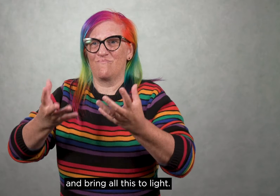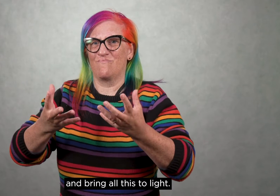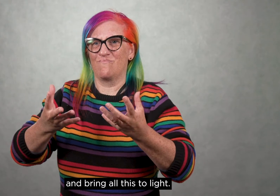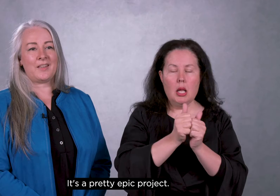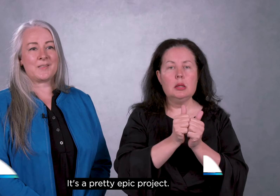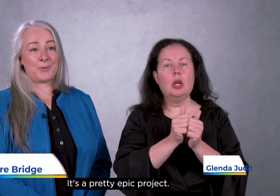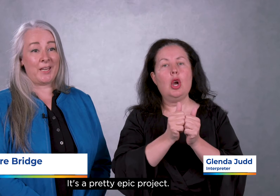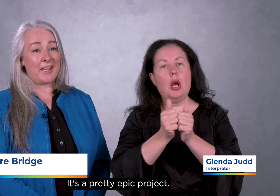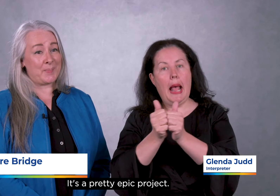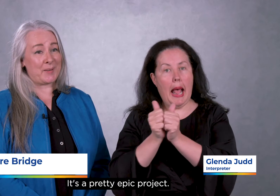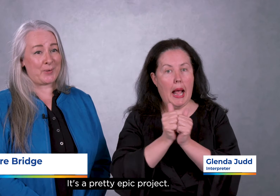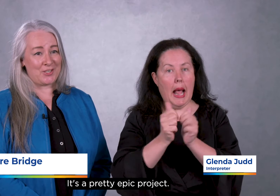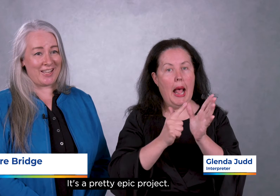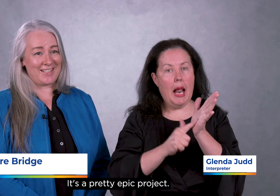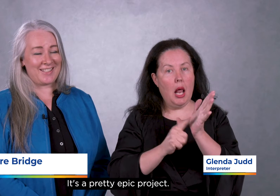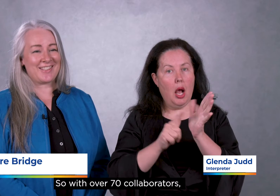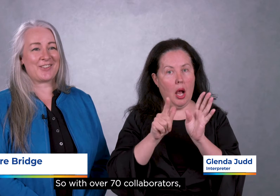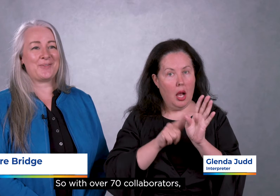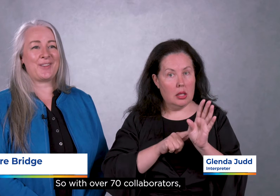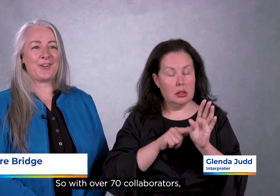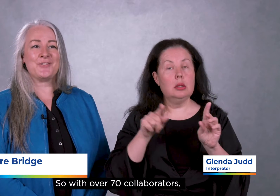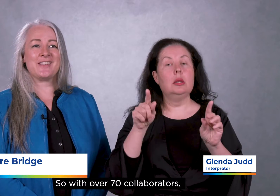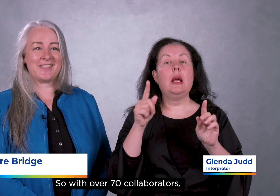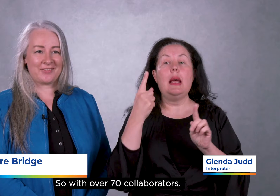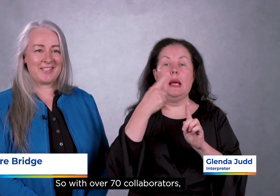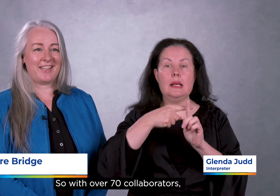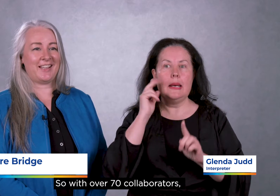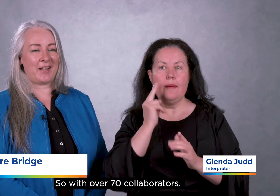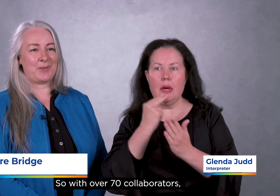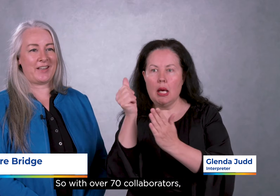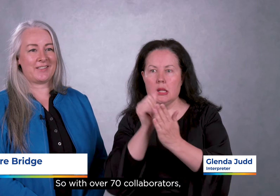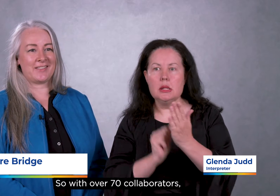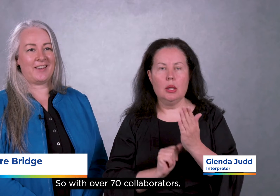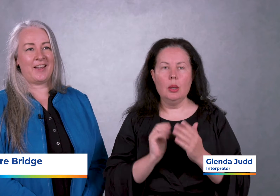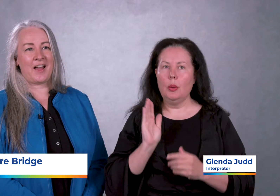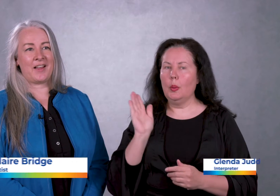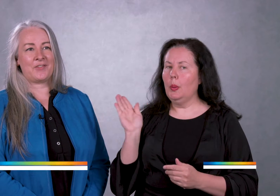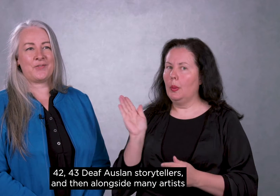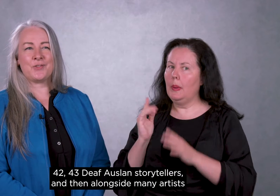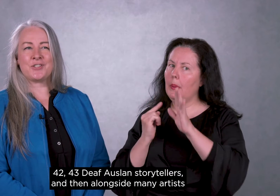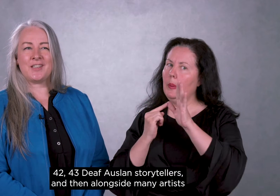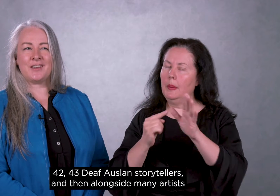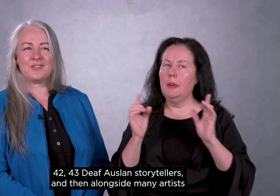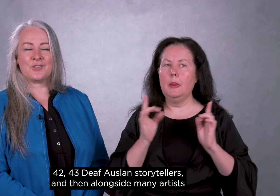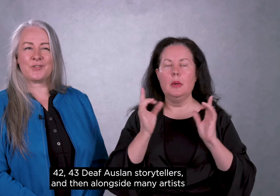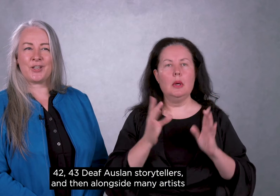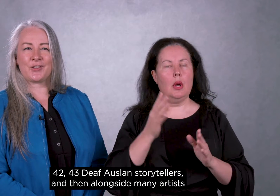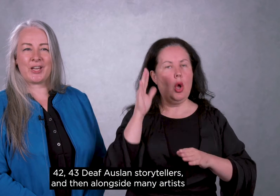It's a pretty epic project, so with over 70 collaborators, 40, 243